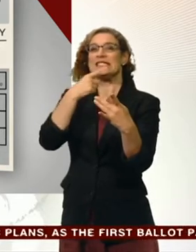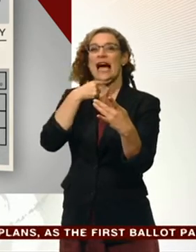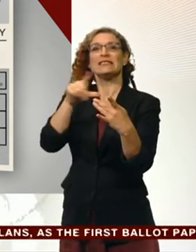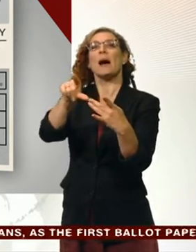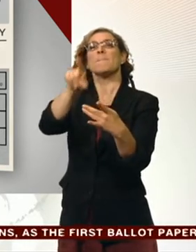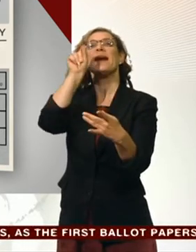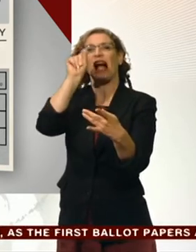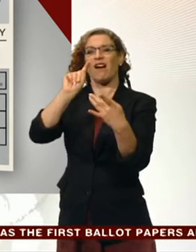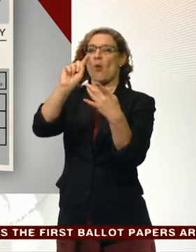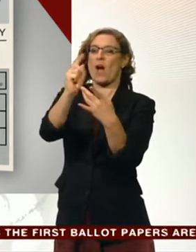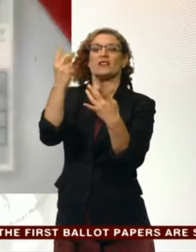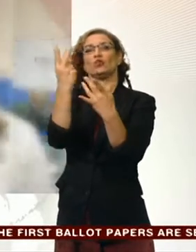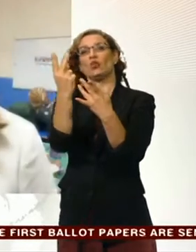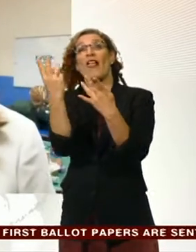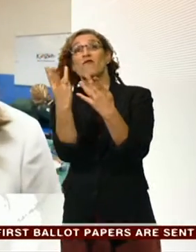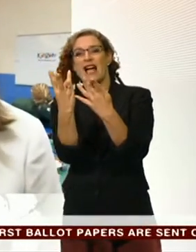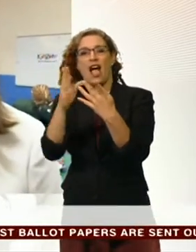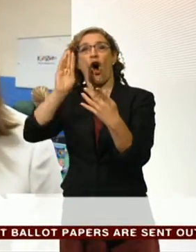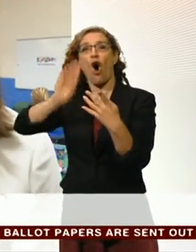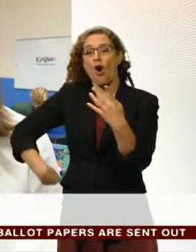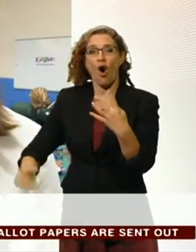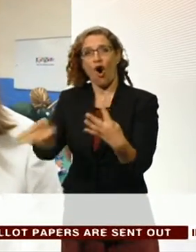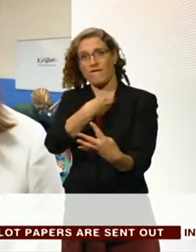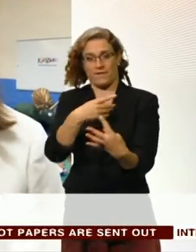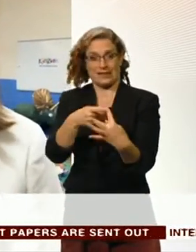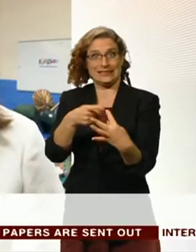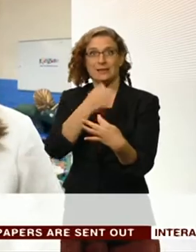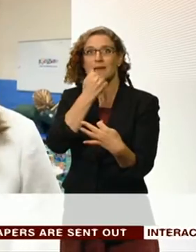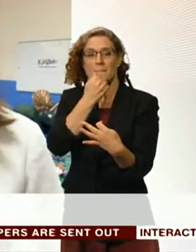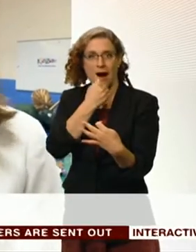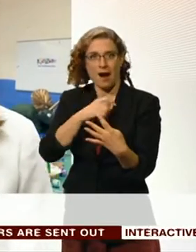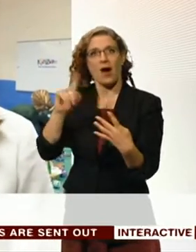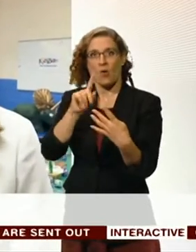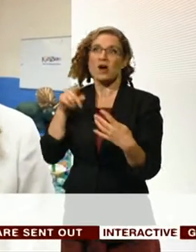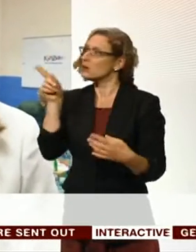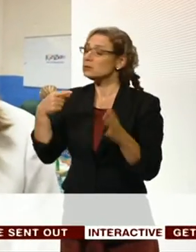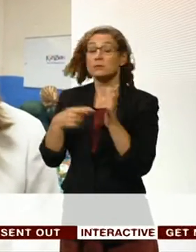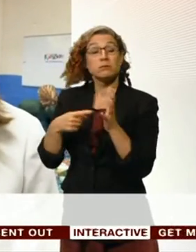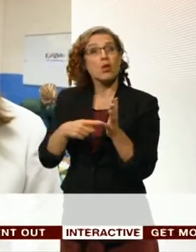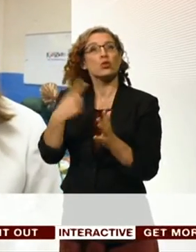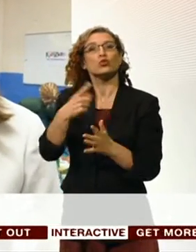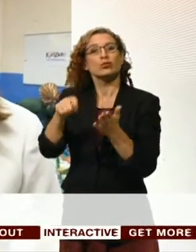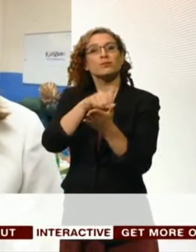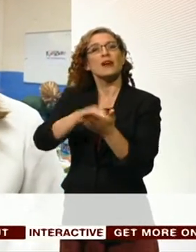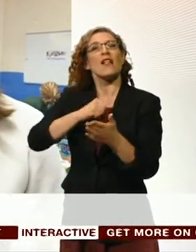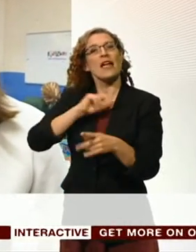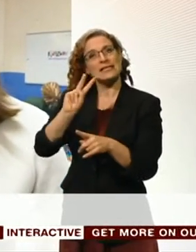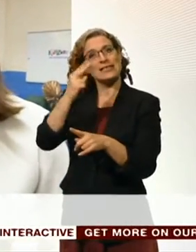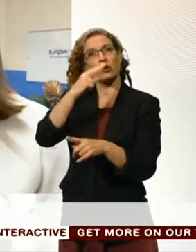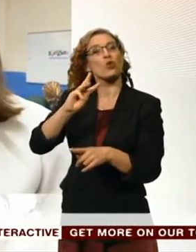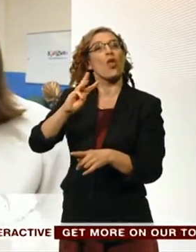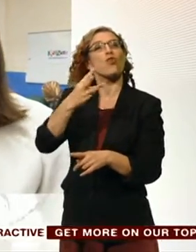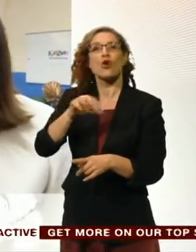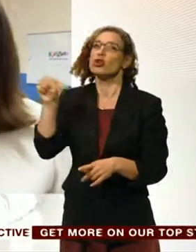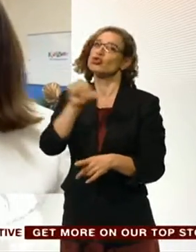exclude Jeremy Corbyn. It's important that Labour Party members use their second and third preferences, and I'm urging them